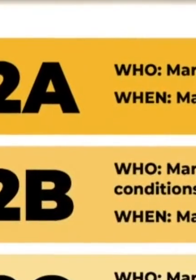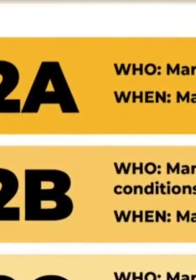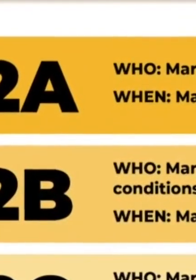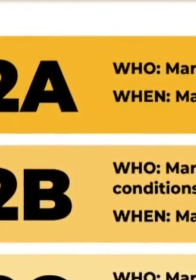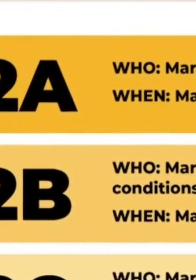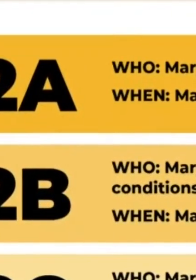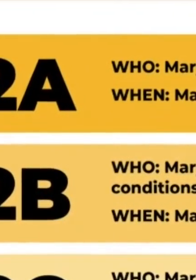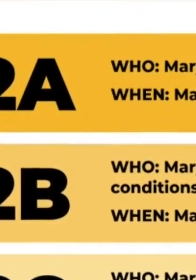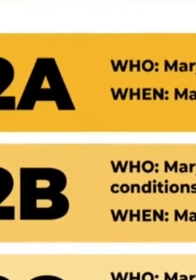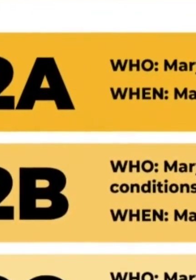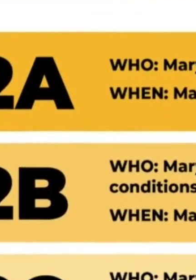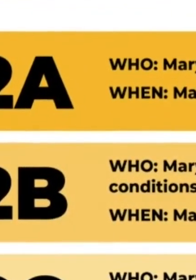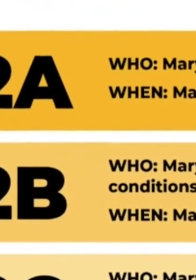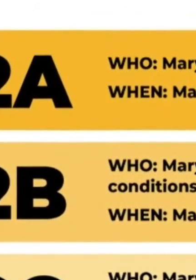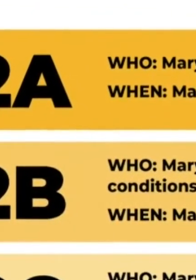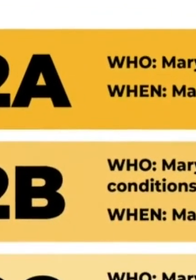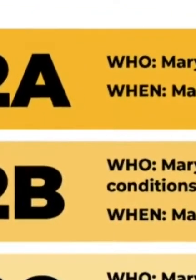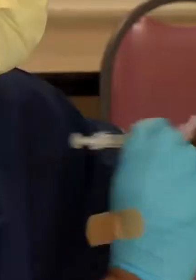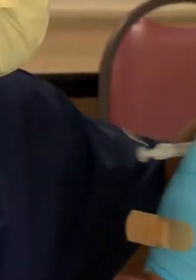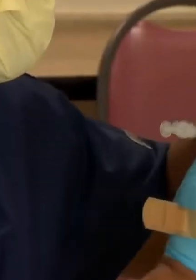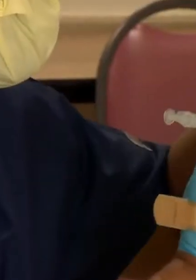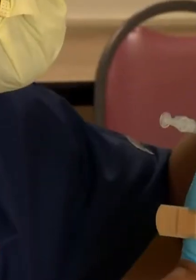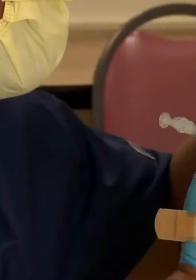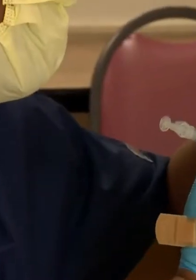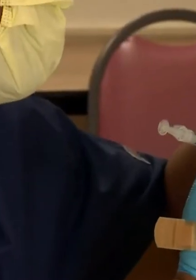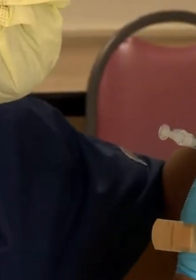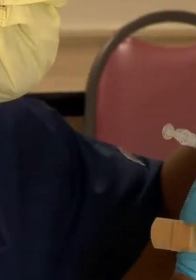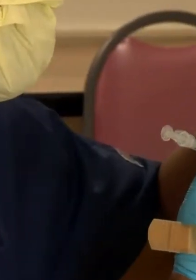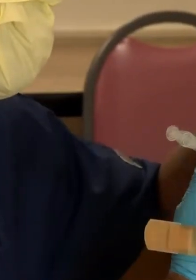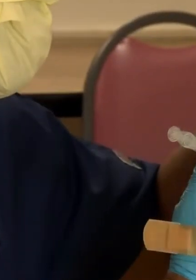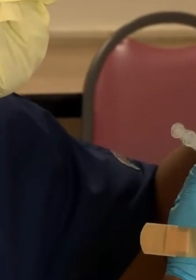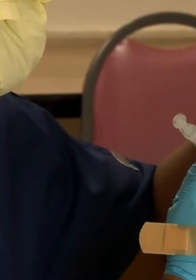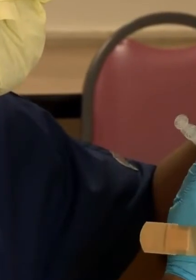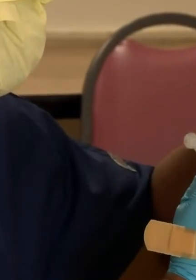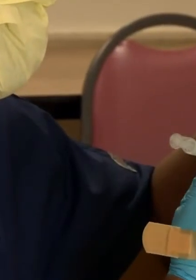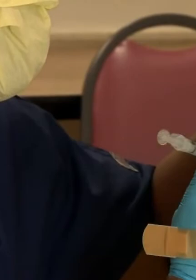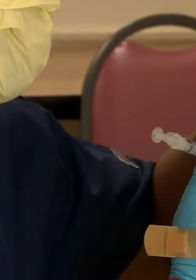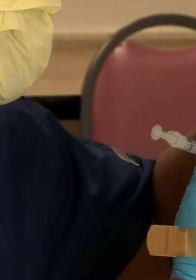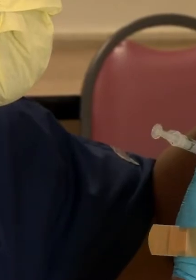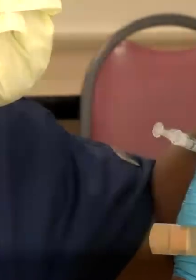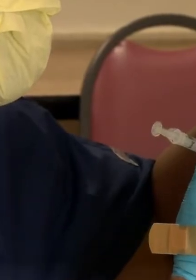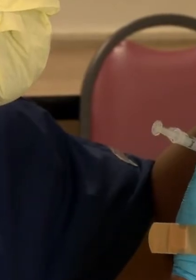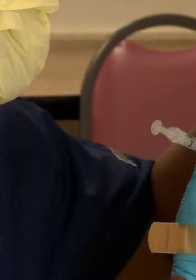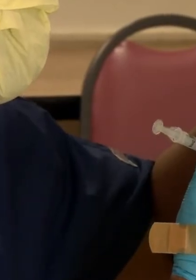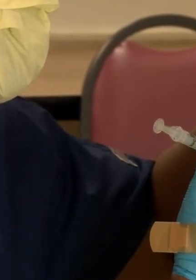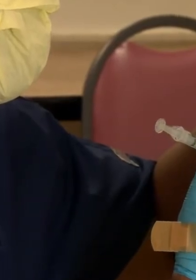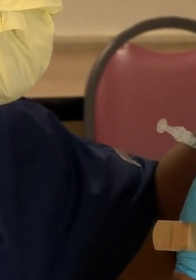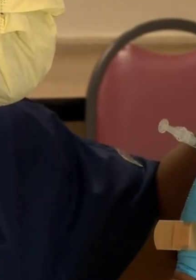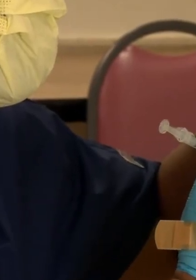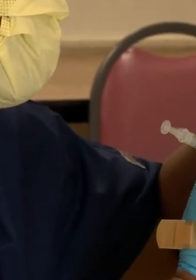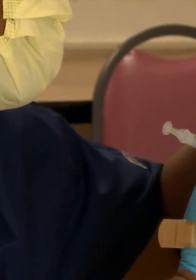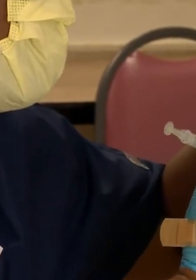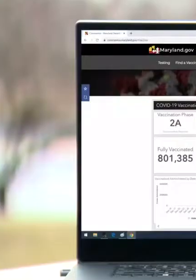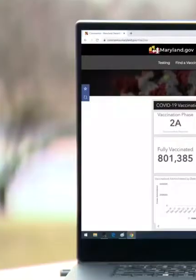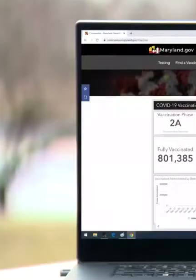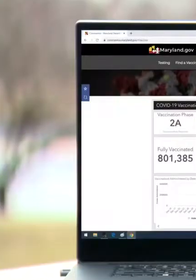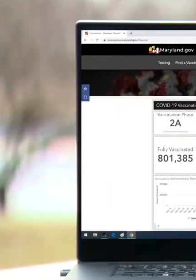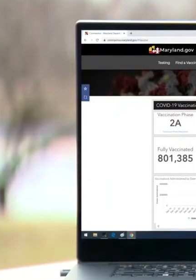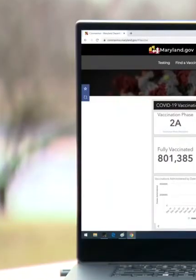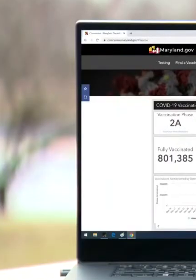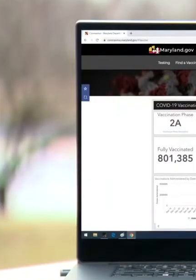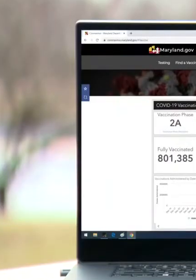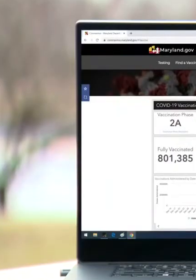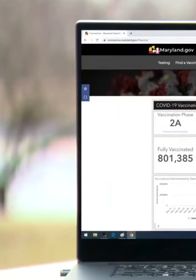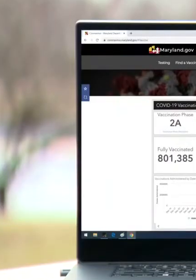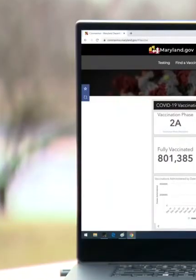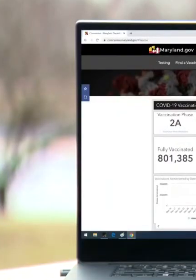will be able to sign up for a vaccine. They join all the individuals in phase one, which includes health care workers and teachers. The number